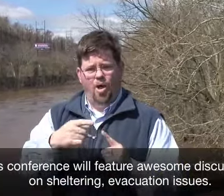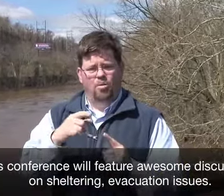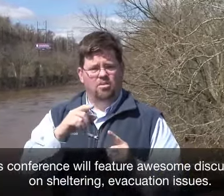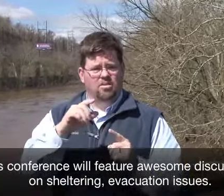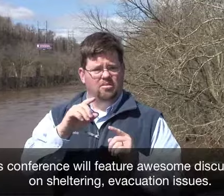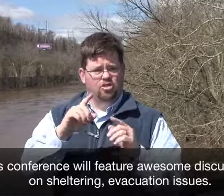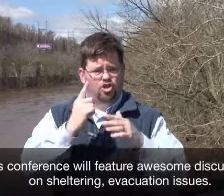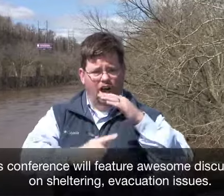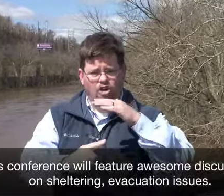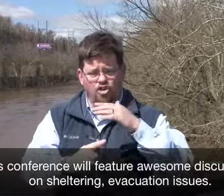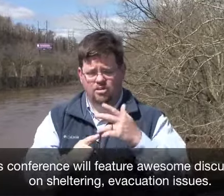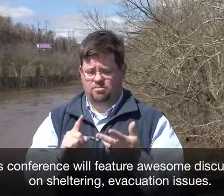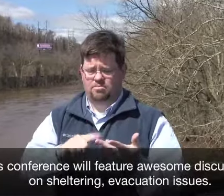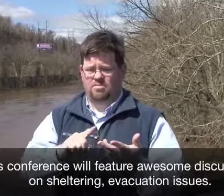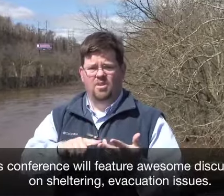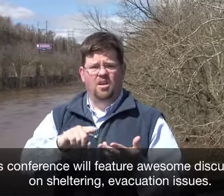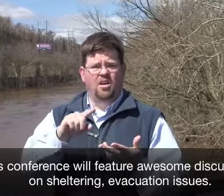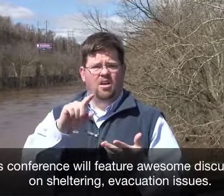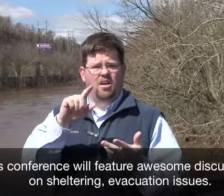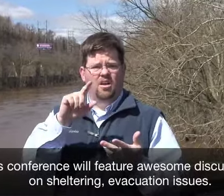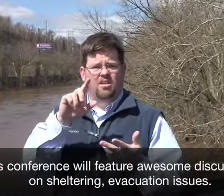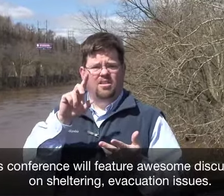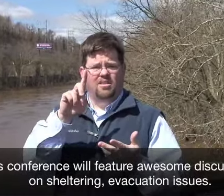sheltering, evacuation issues,